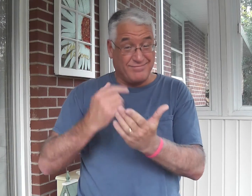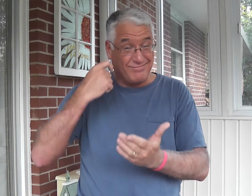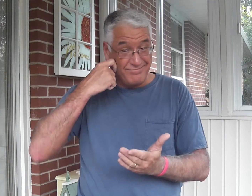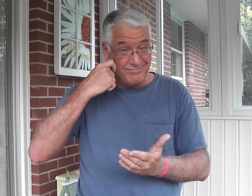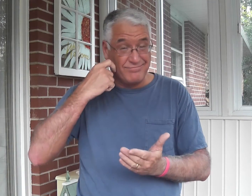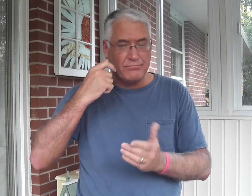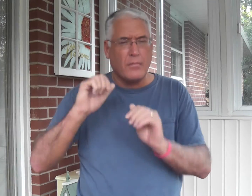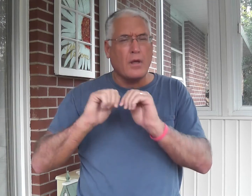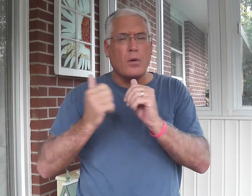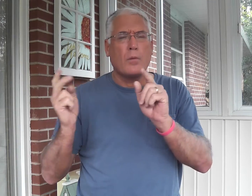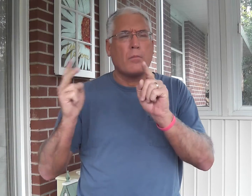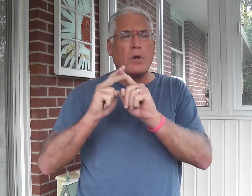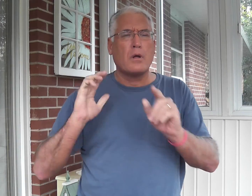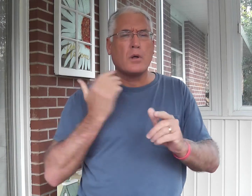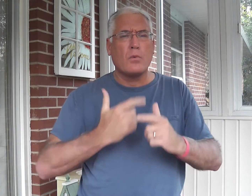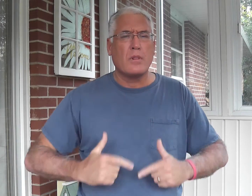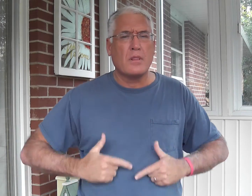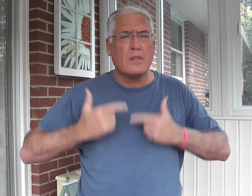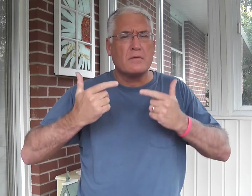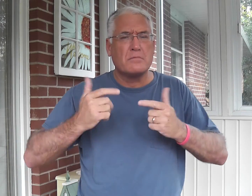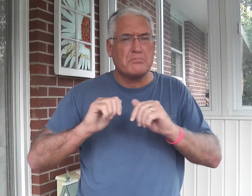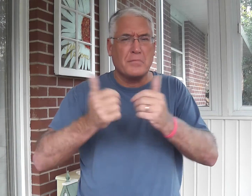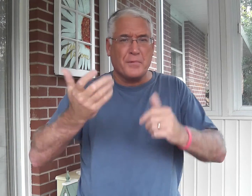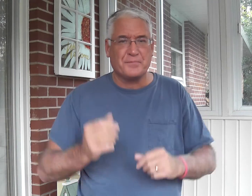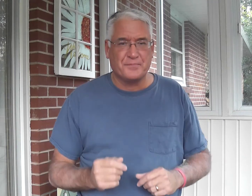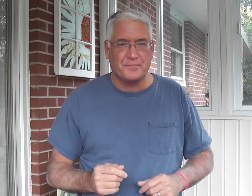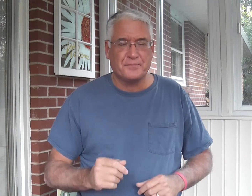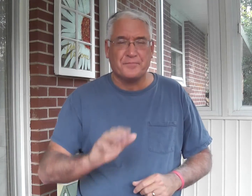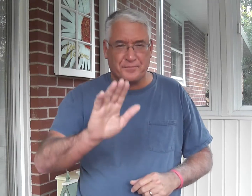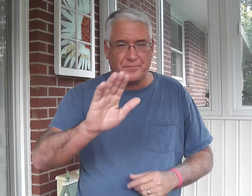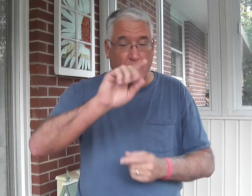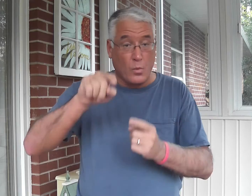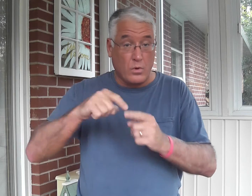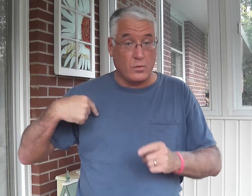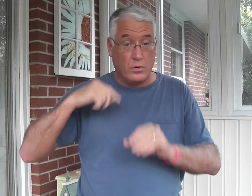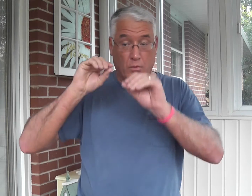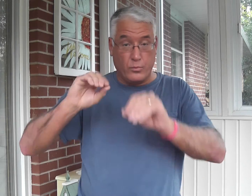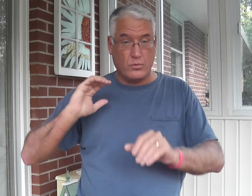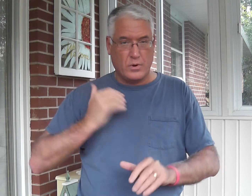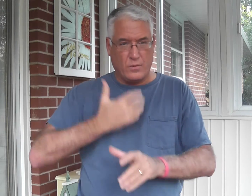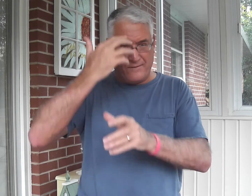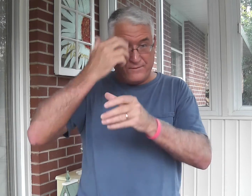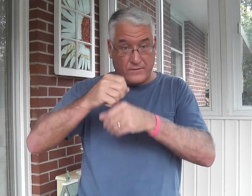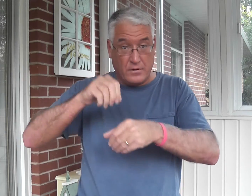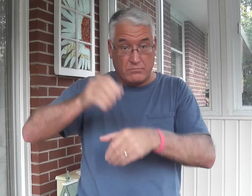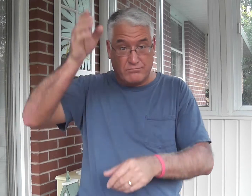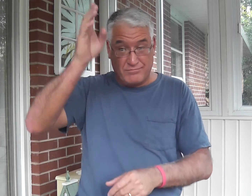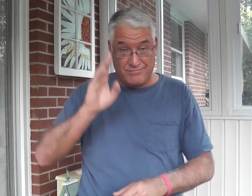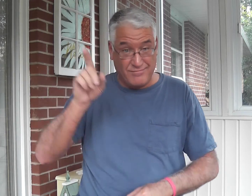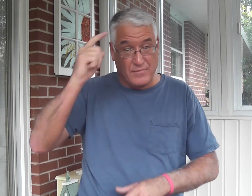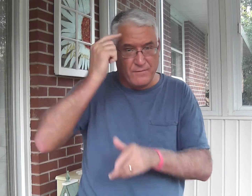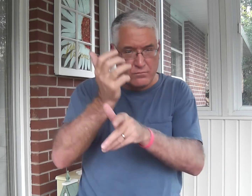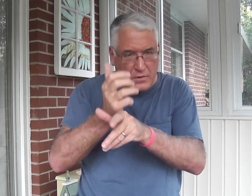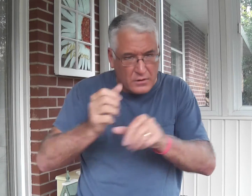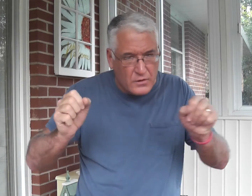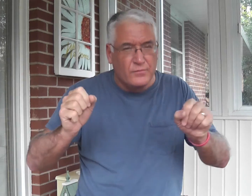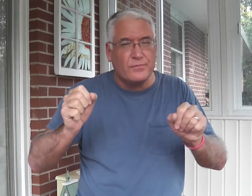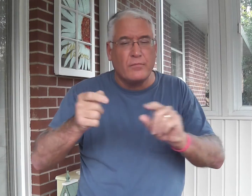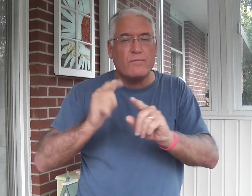Now this lesson, how do we apply this to our life today? Well, you know, when we put our faith in God